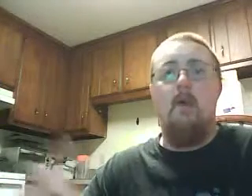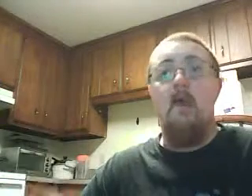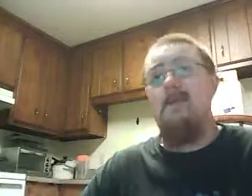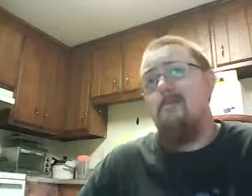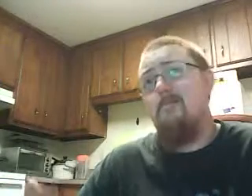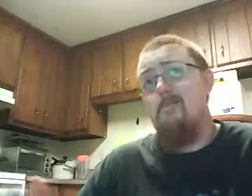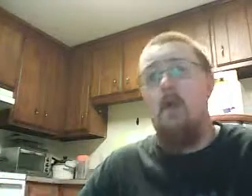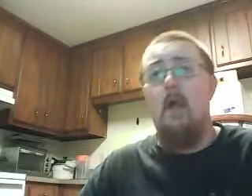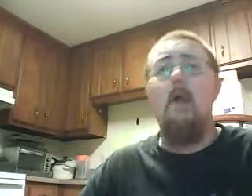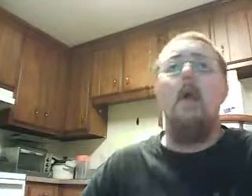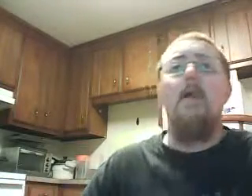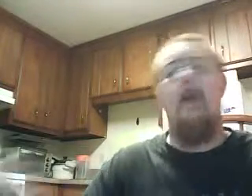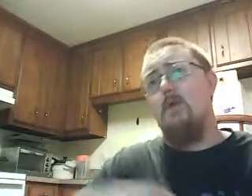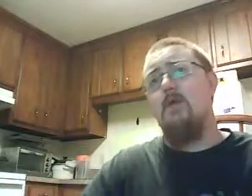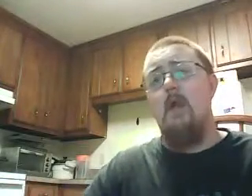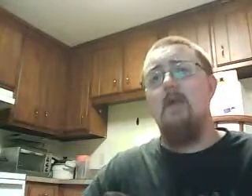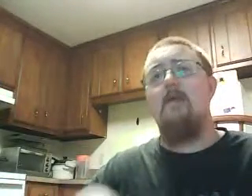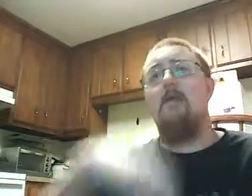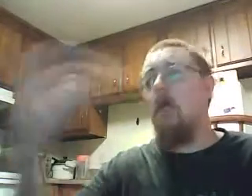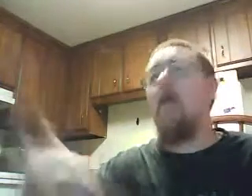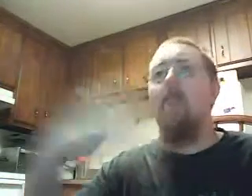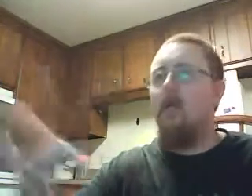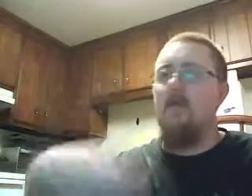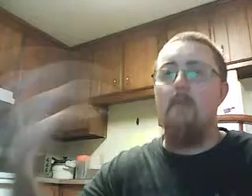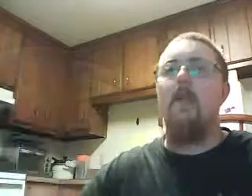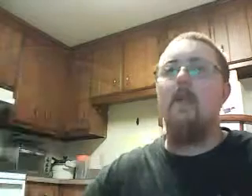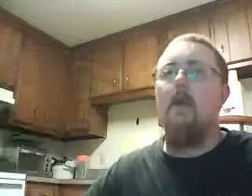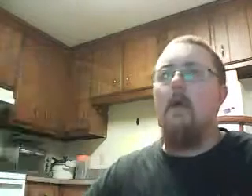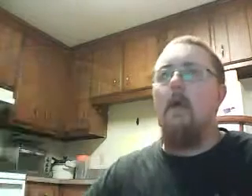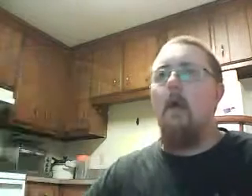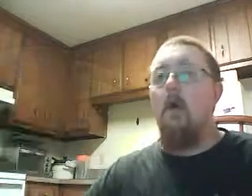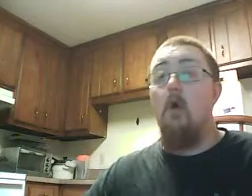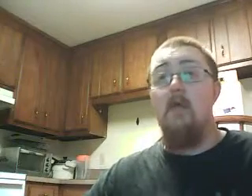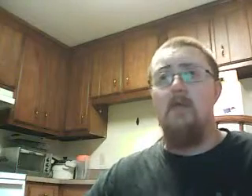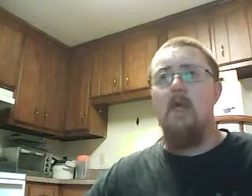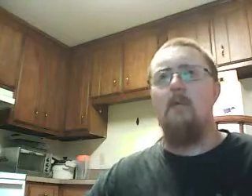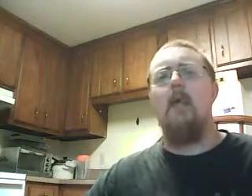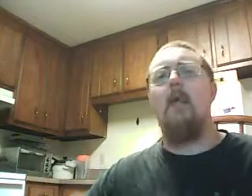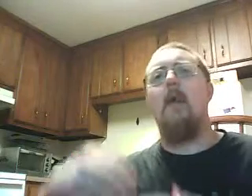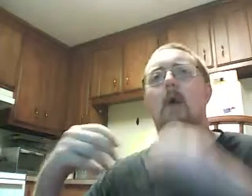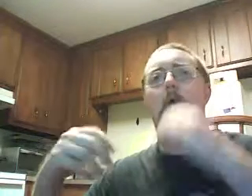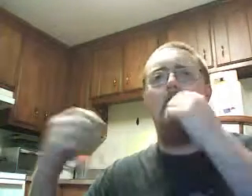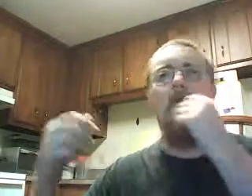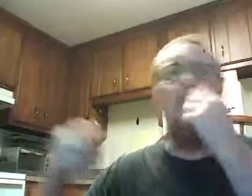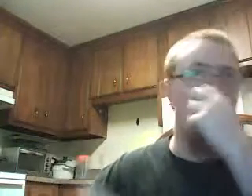credits, all right, save up those credits and try and bid on something, uh, on Listia. And, and I will give you